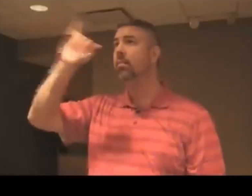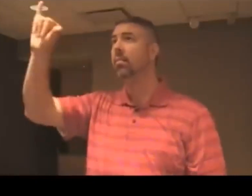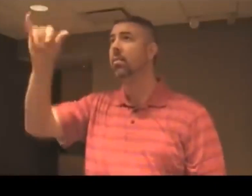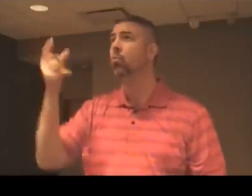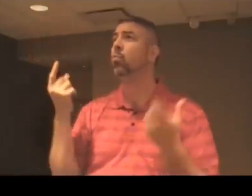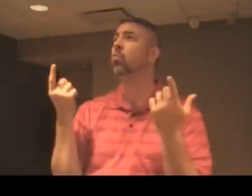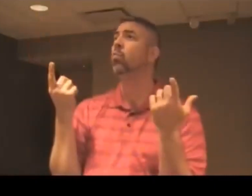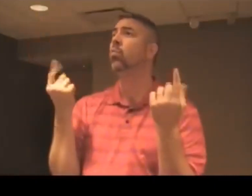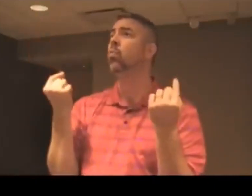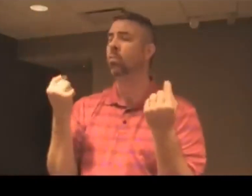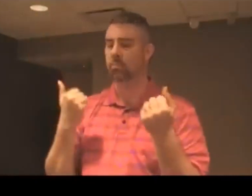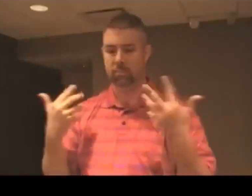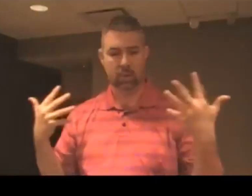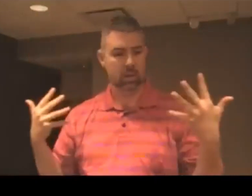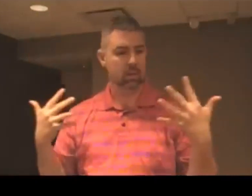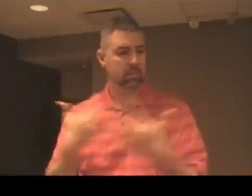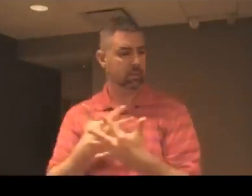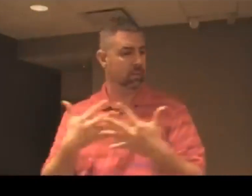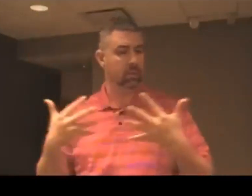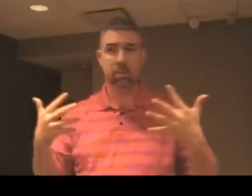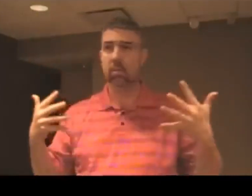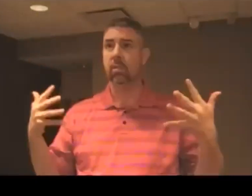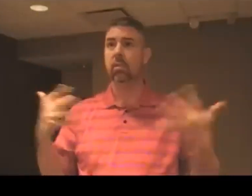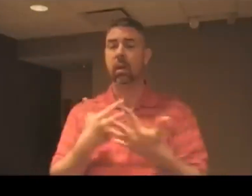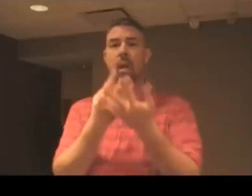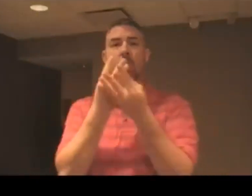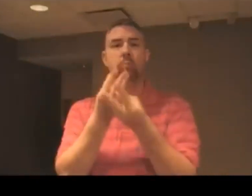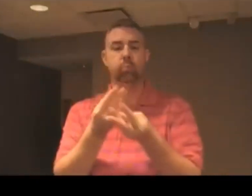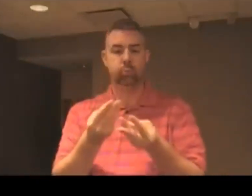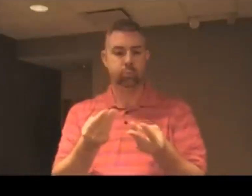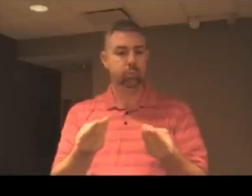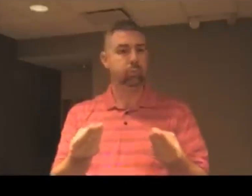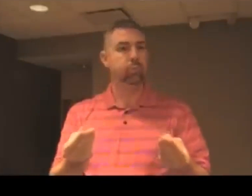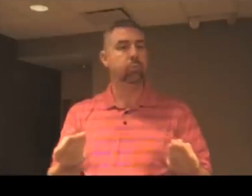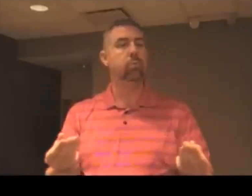grace my fears relieved.